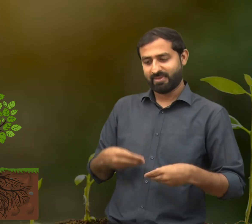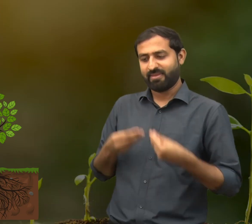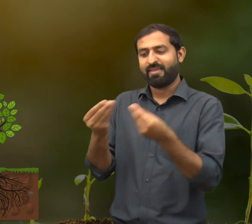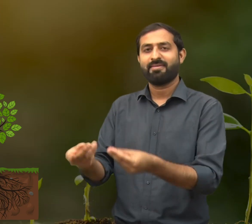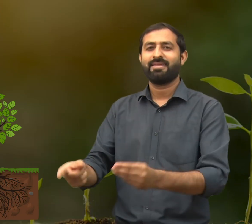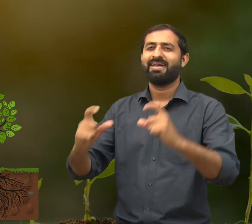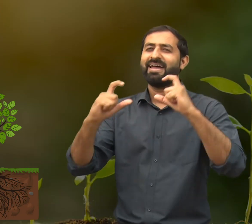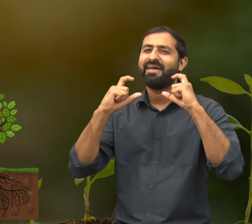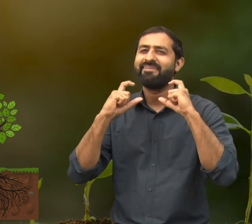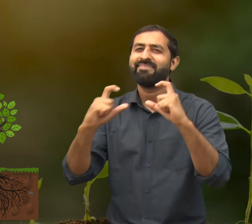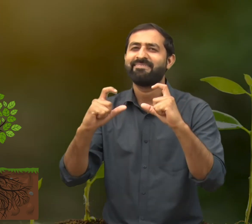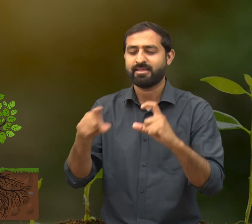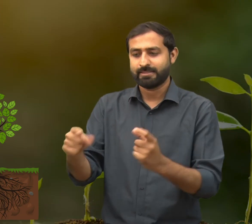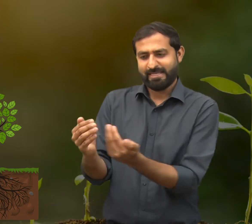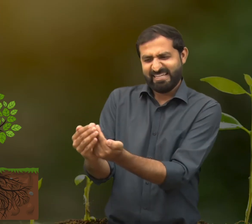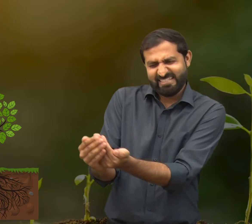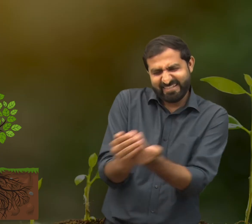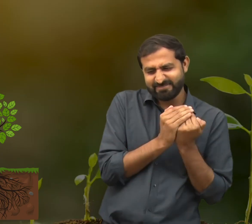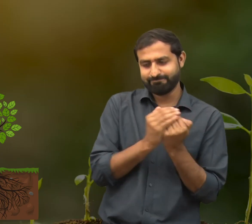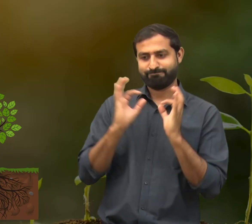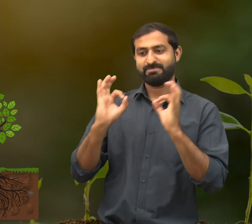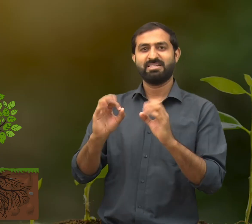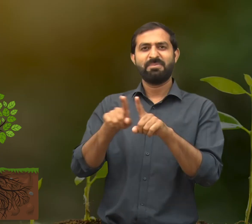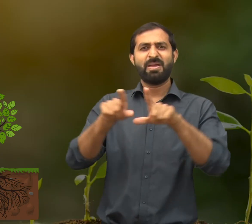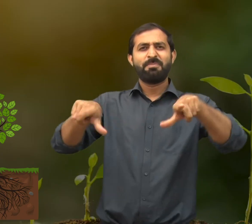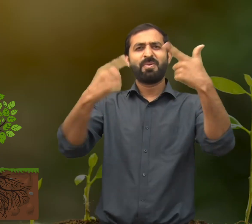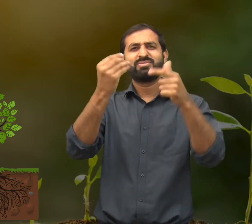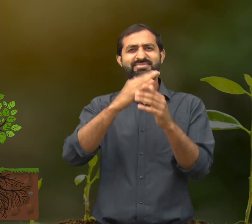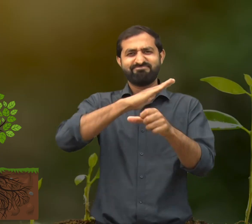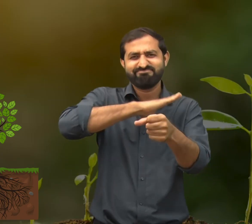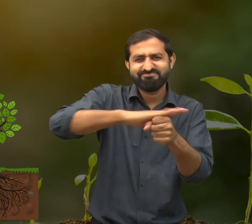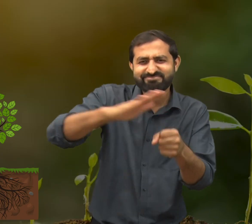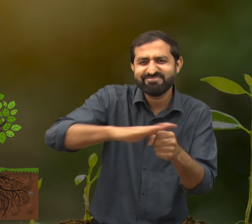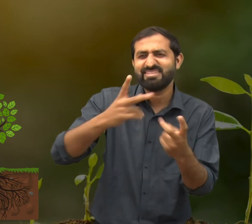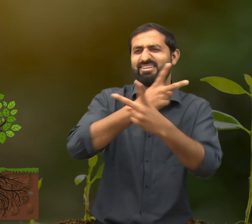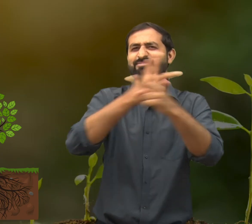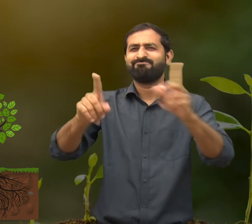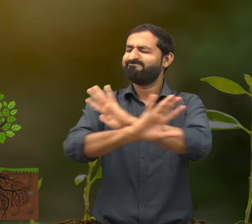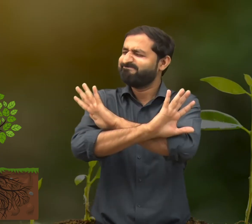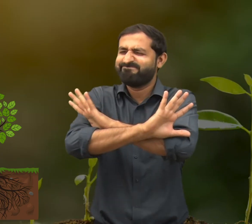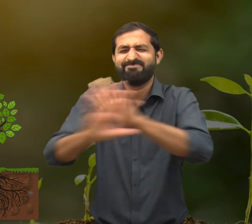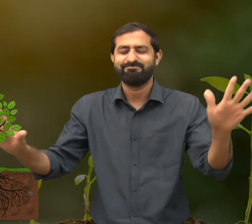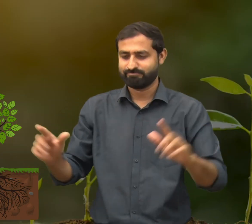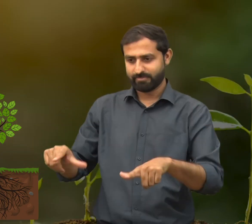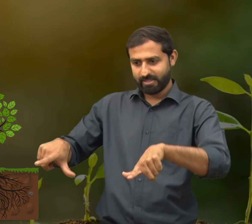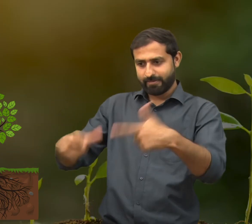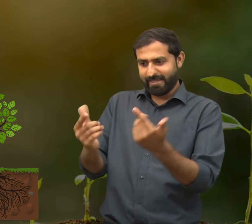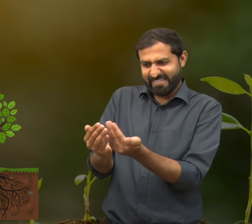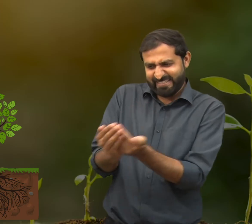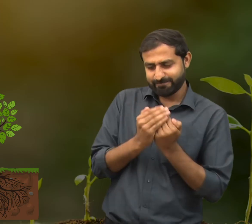to look after them. We must save them and protect them from cuttings. It